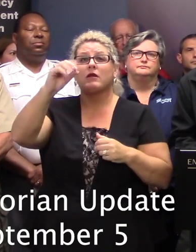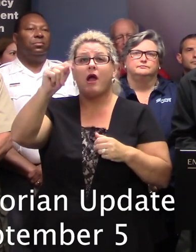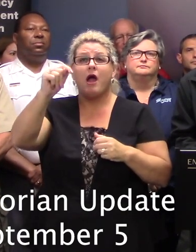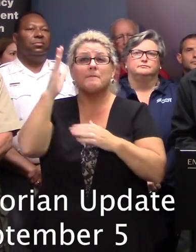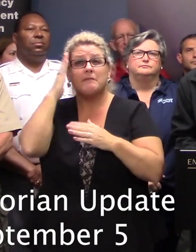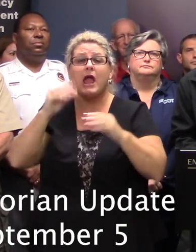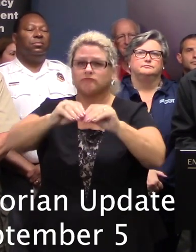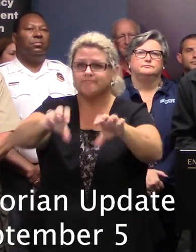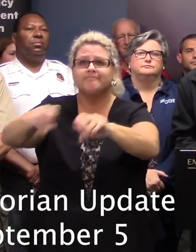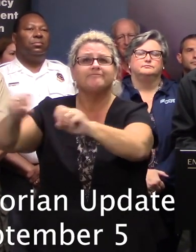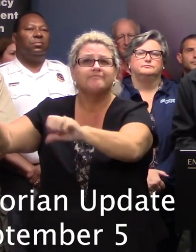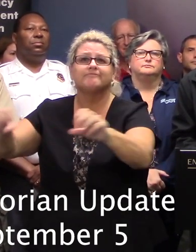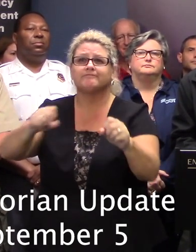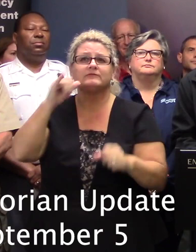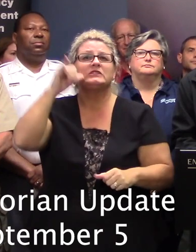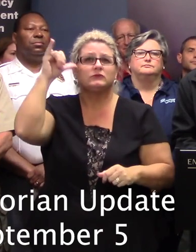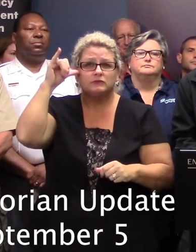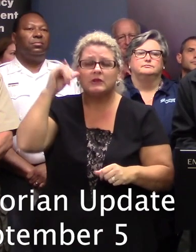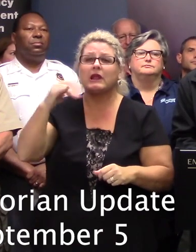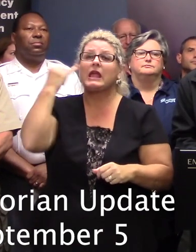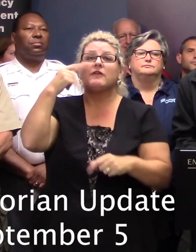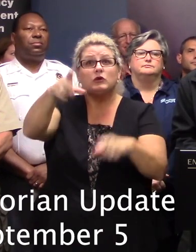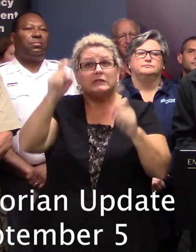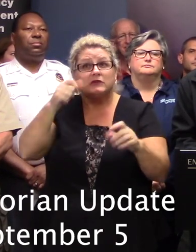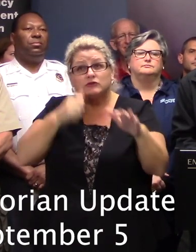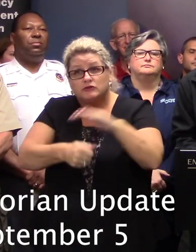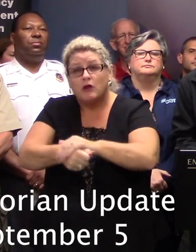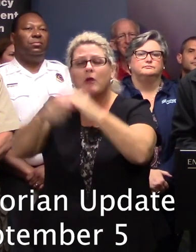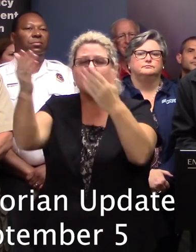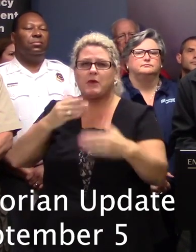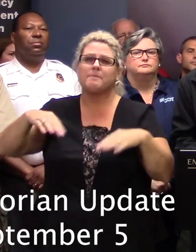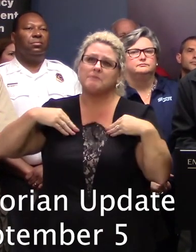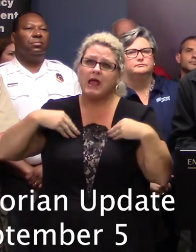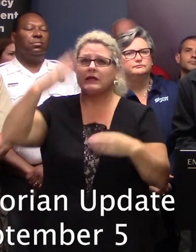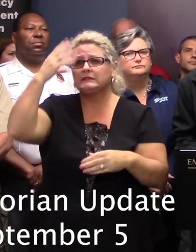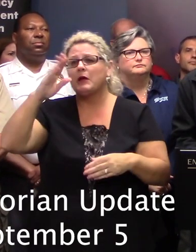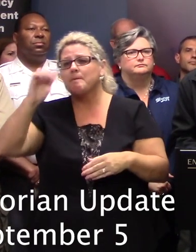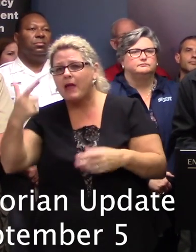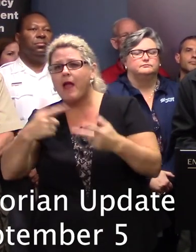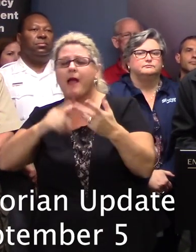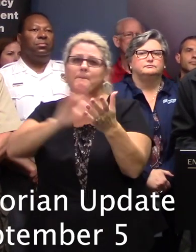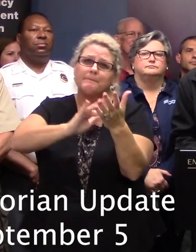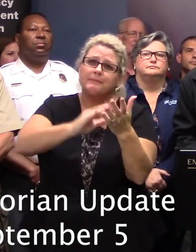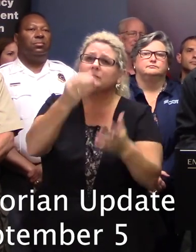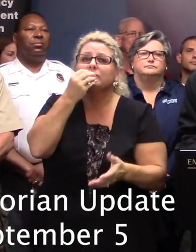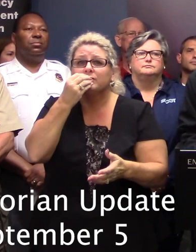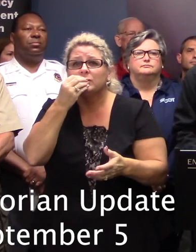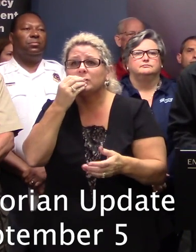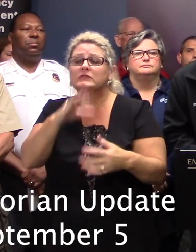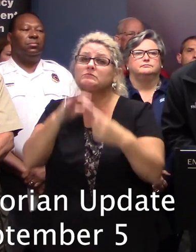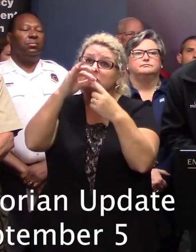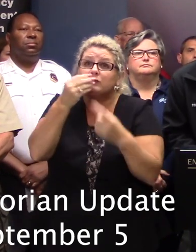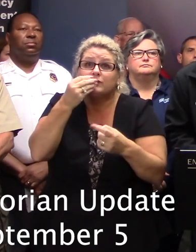residents deciding to seek shelter are reminded to bring blankets, sleeping bags, pillows, medications, and special foods if you are on a